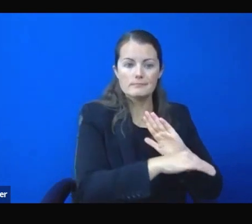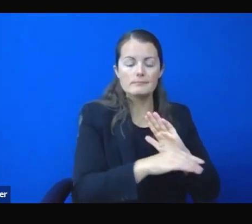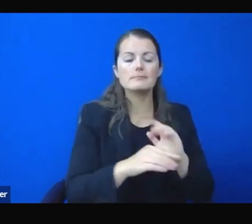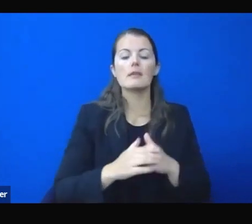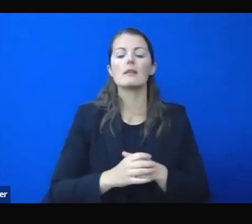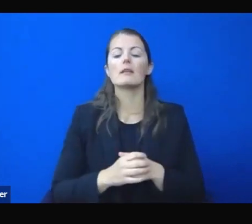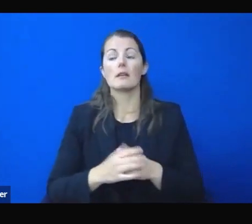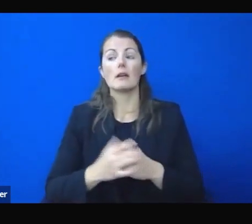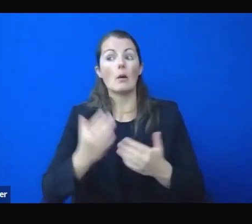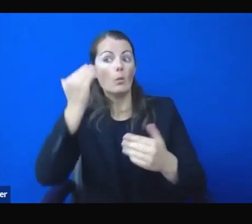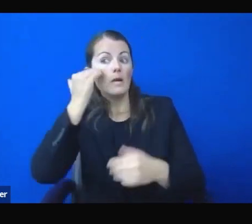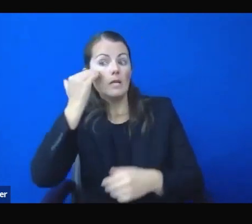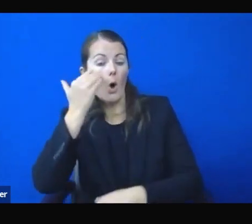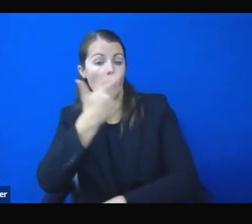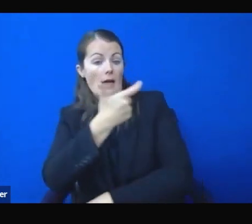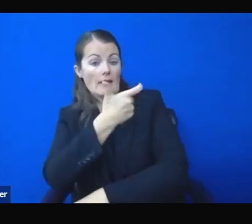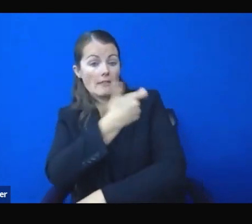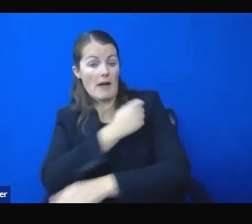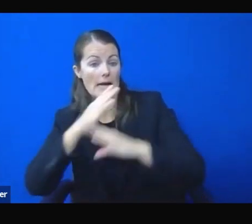place by the time this would expire.